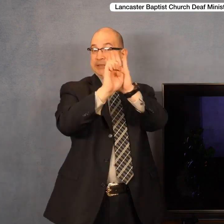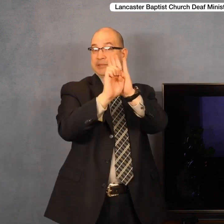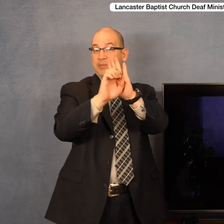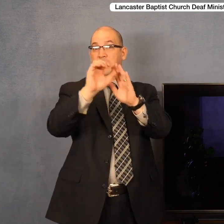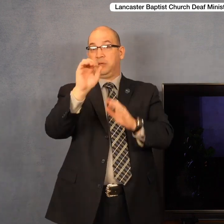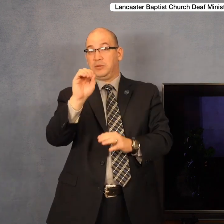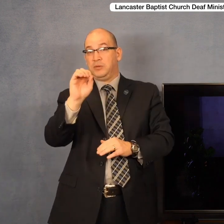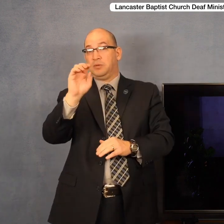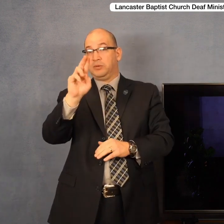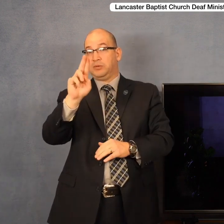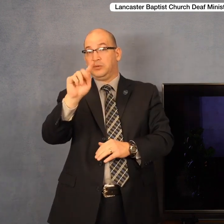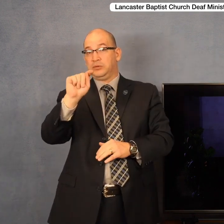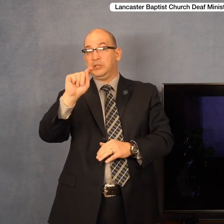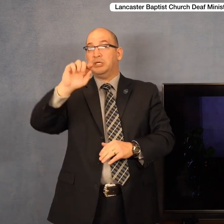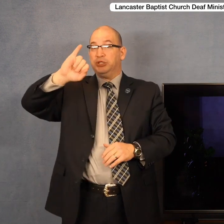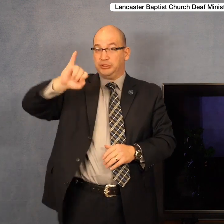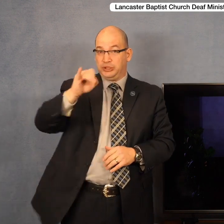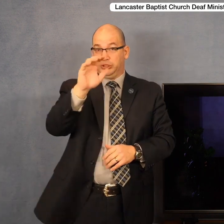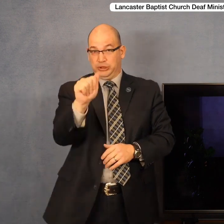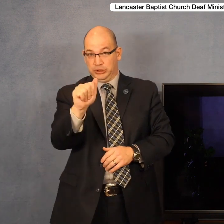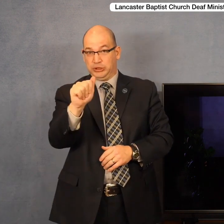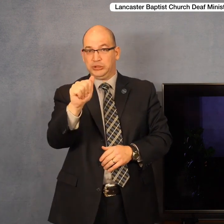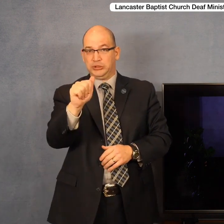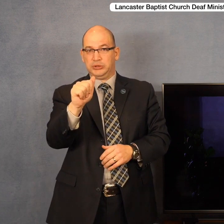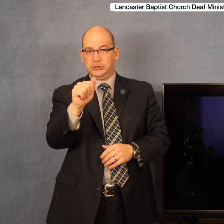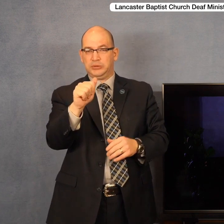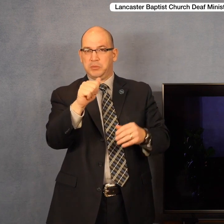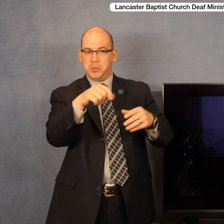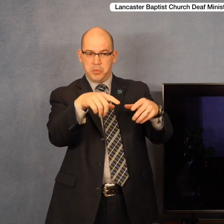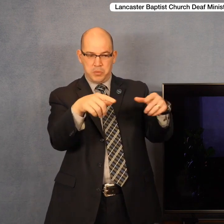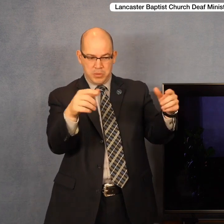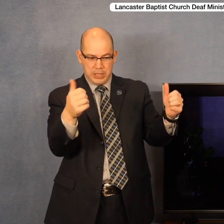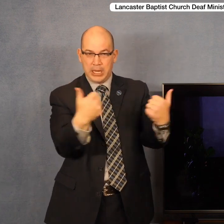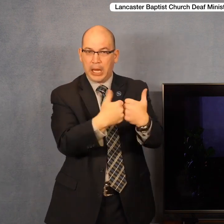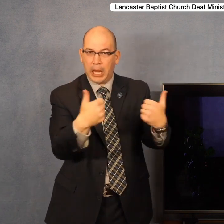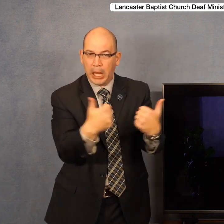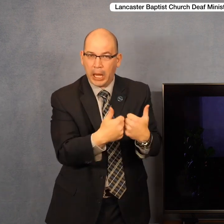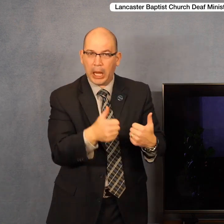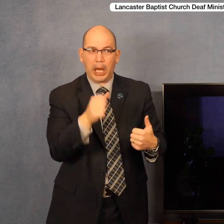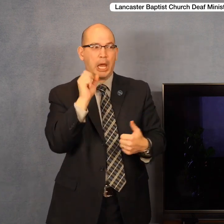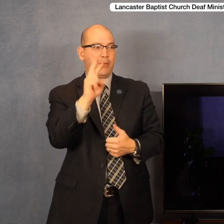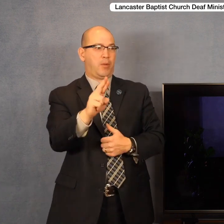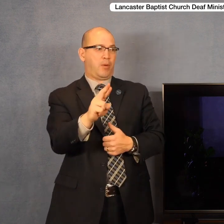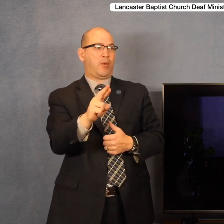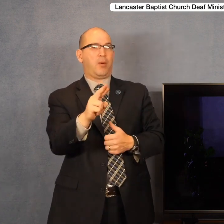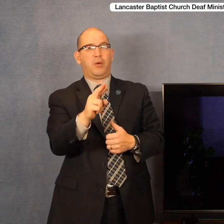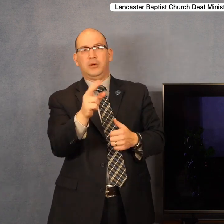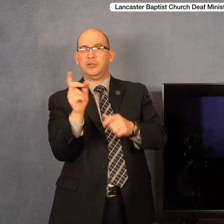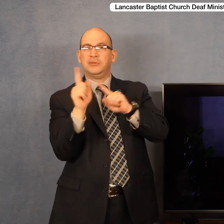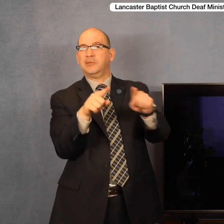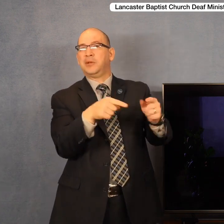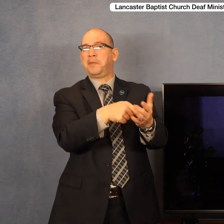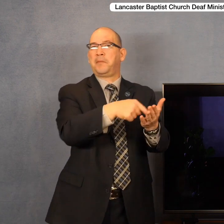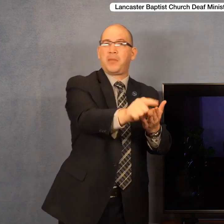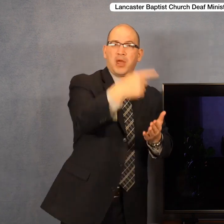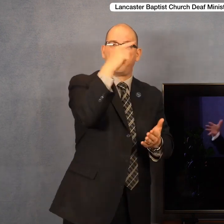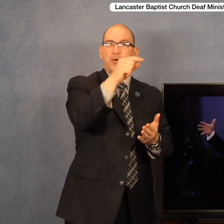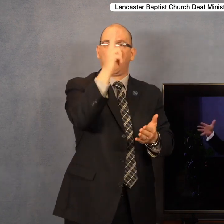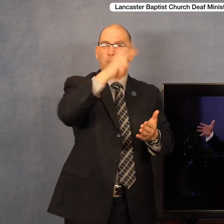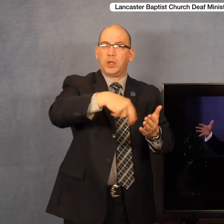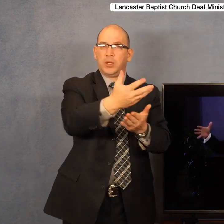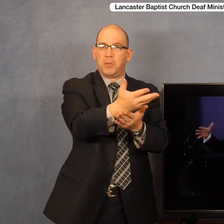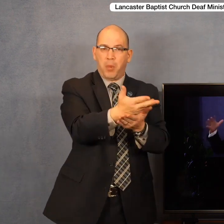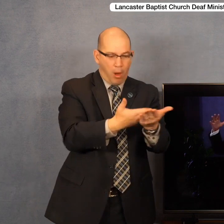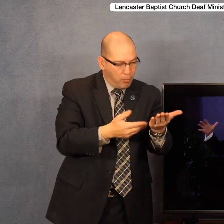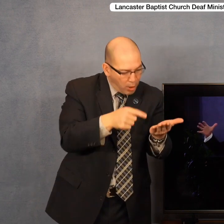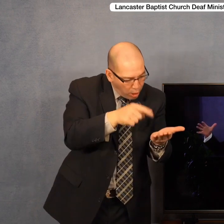soothsayers and all different types of media involvement to the point that they are distracted.